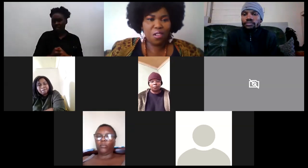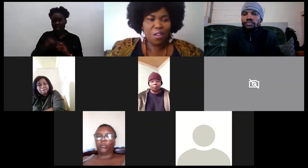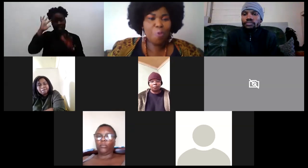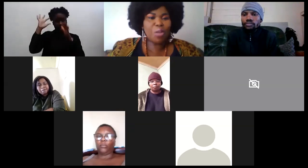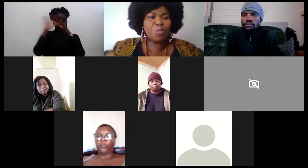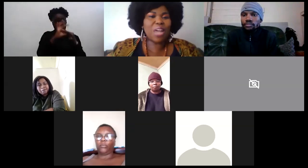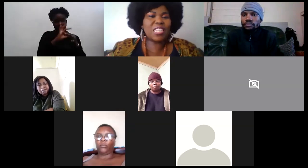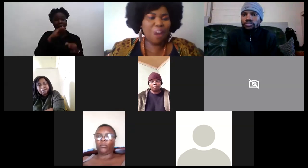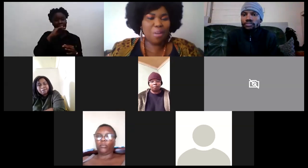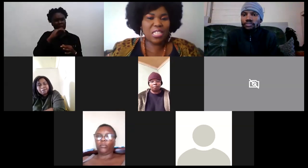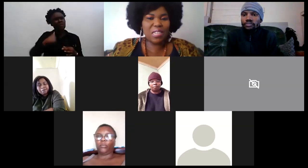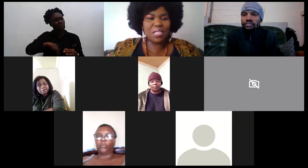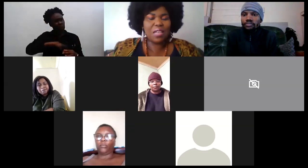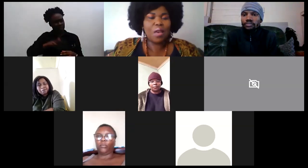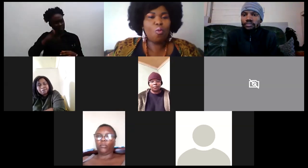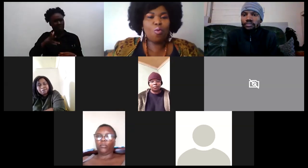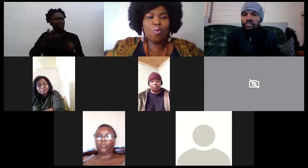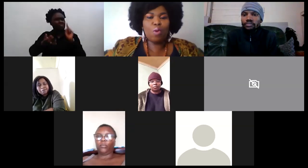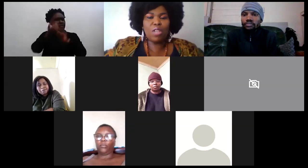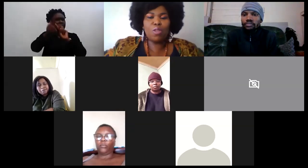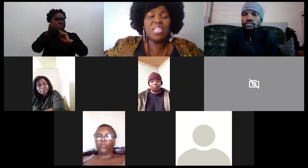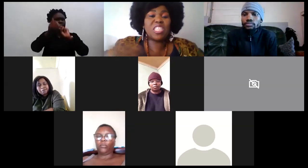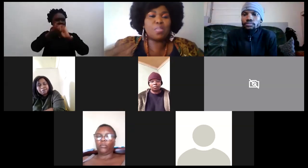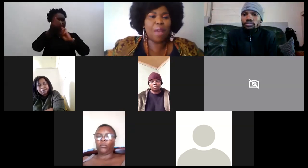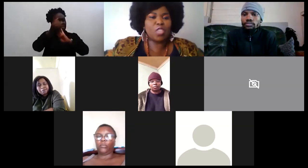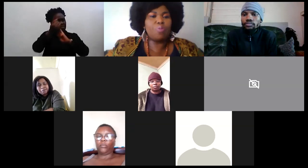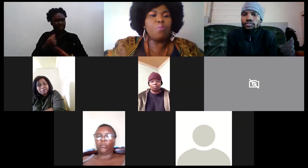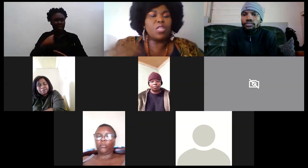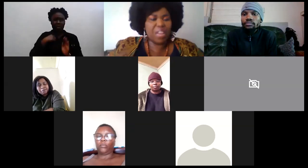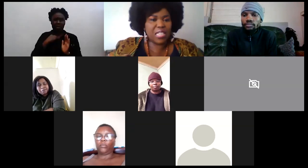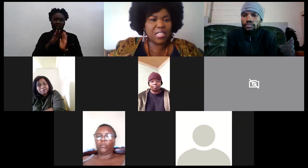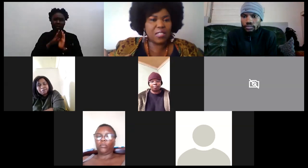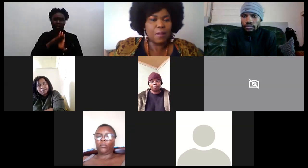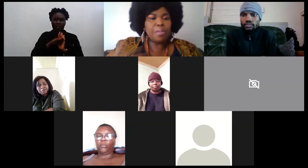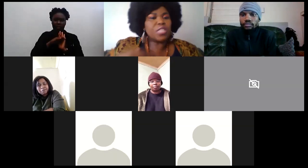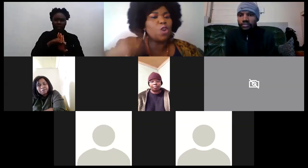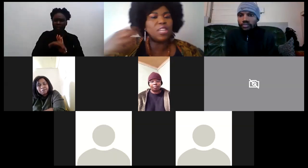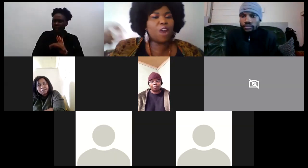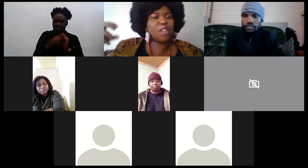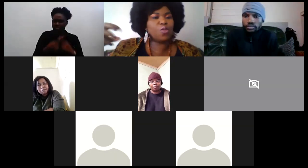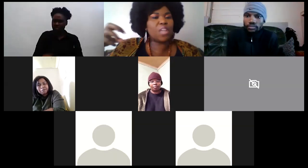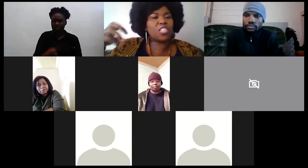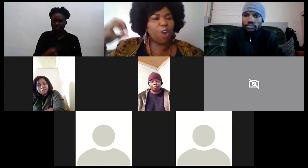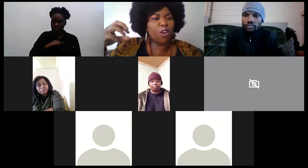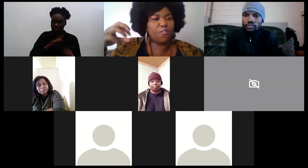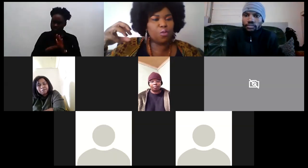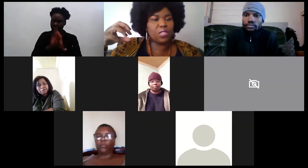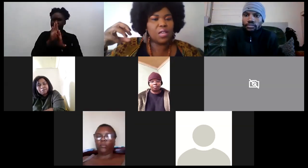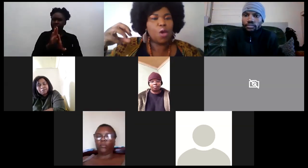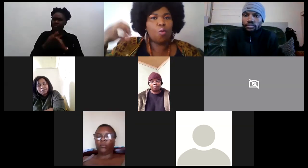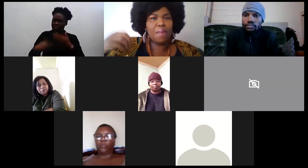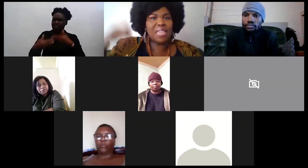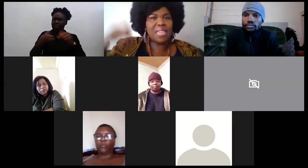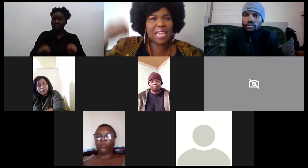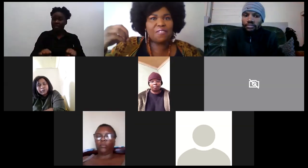we want to achieve our dreams we want to be inspired to be motivated but in order for us to achieve all of those